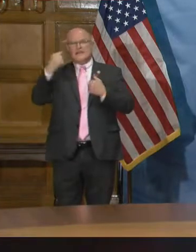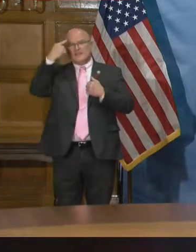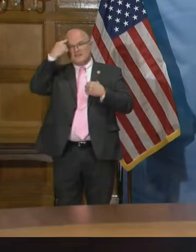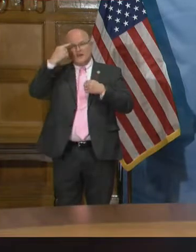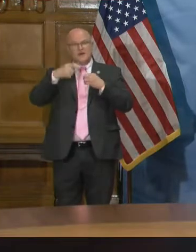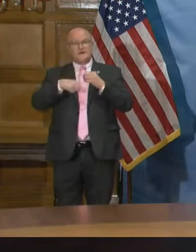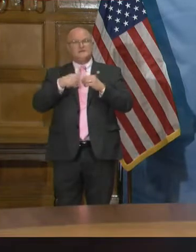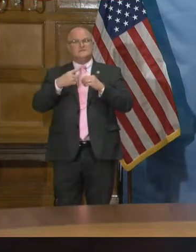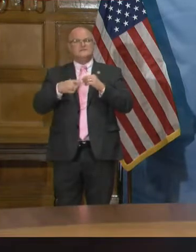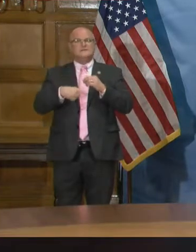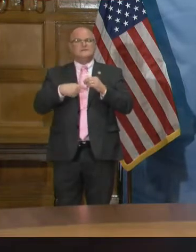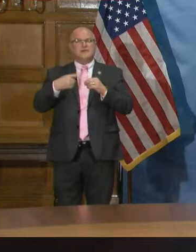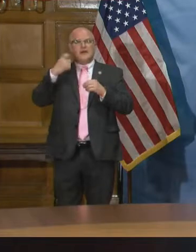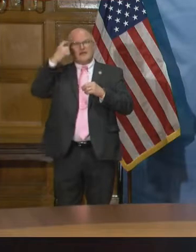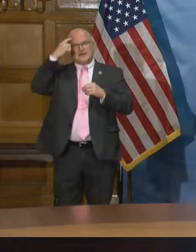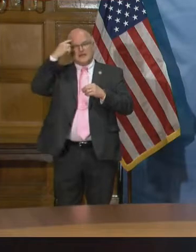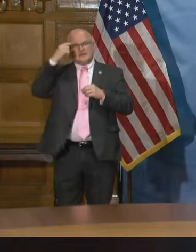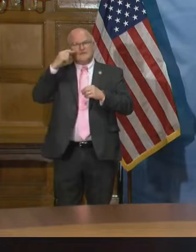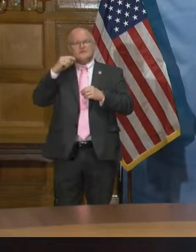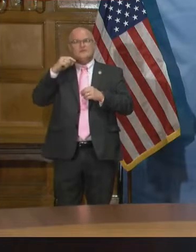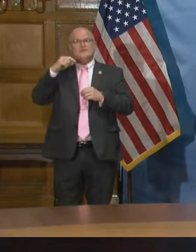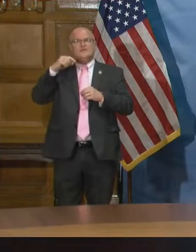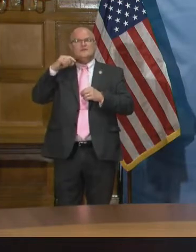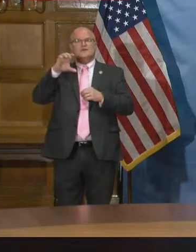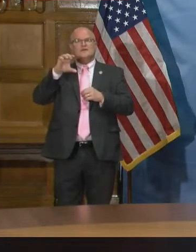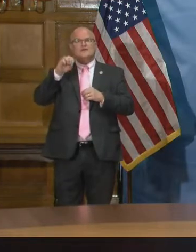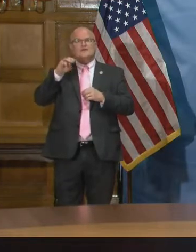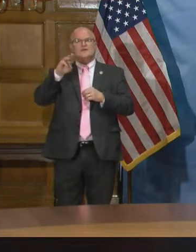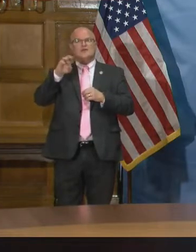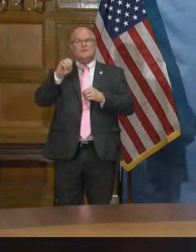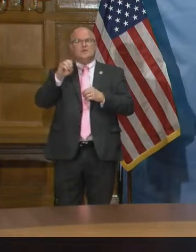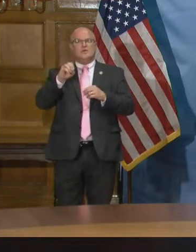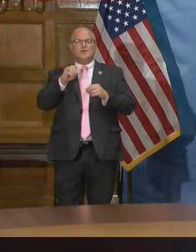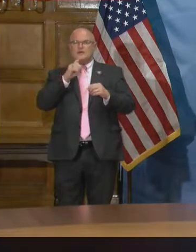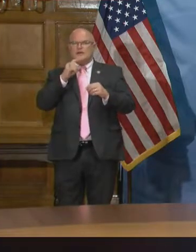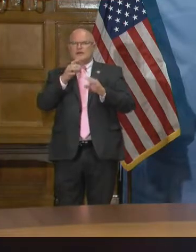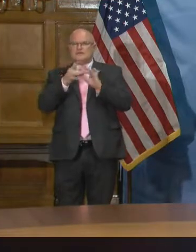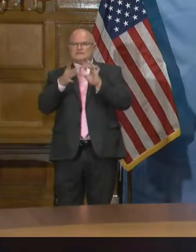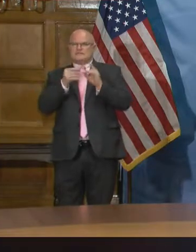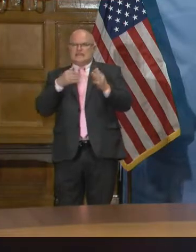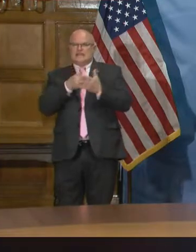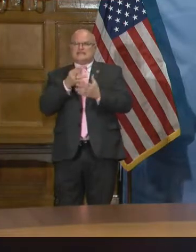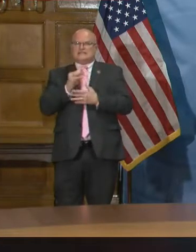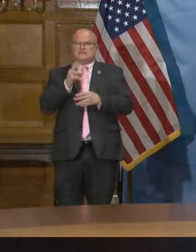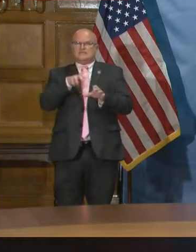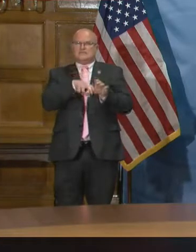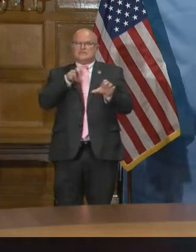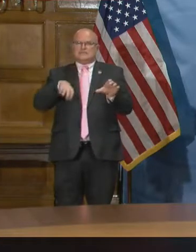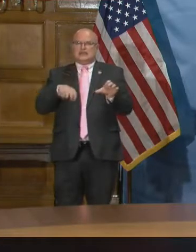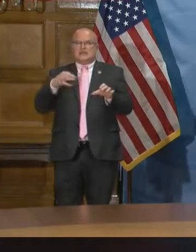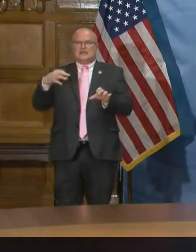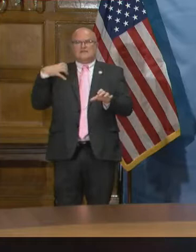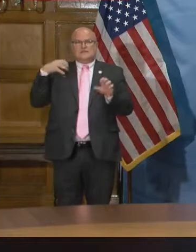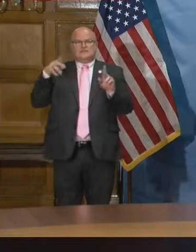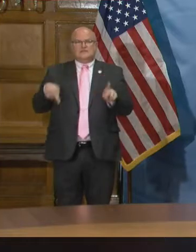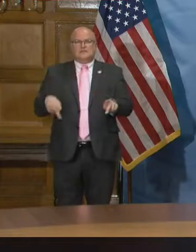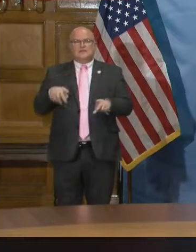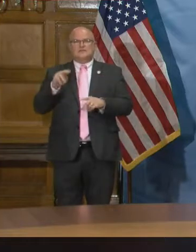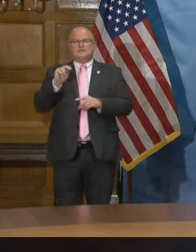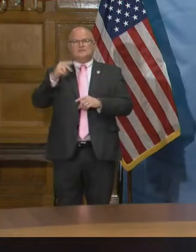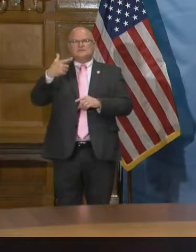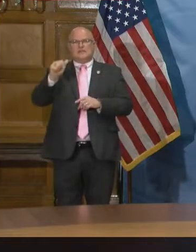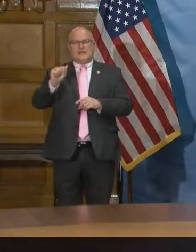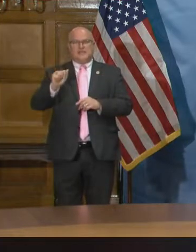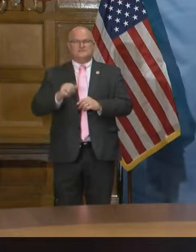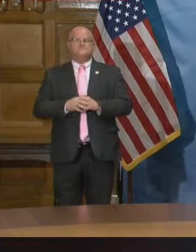on, uh, governor Cuomo and the allegations against him and whether he should resign as chairman of, uh, of NGA